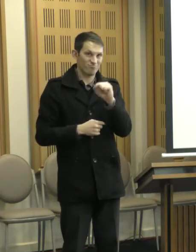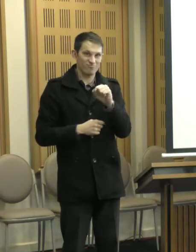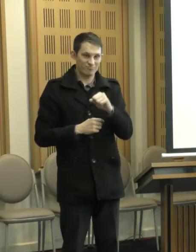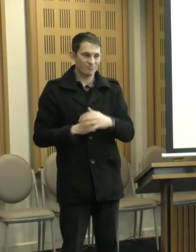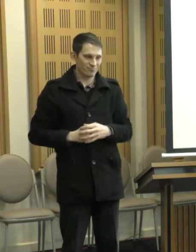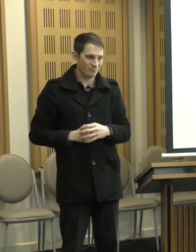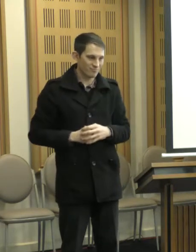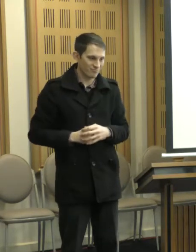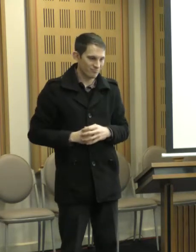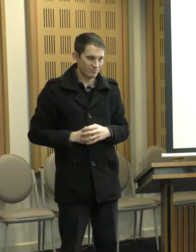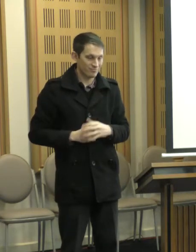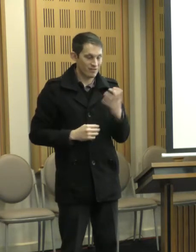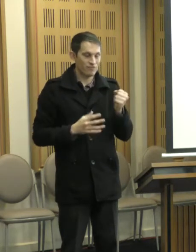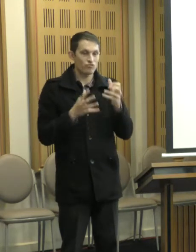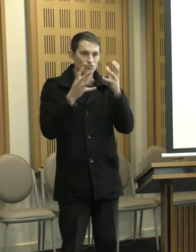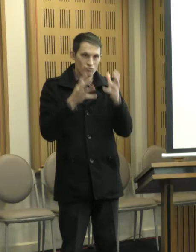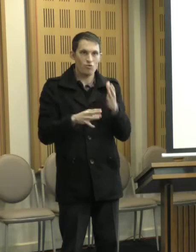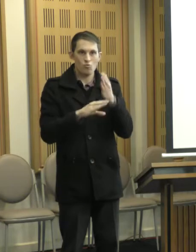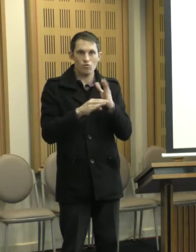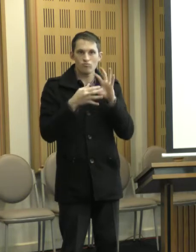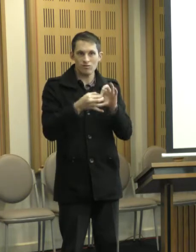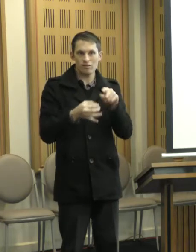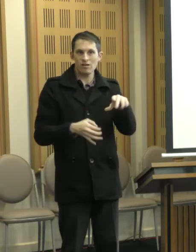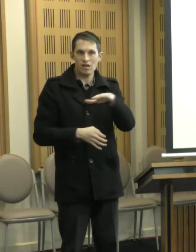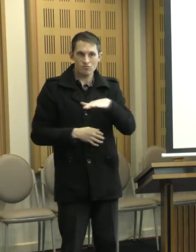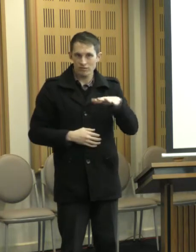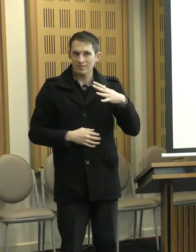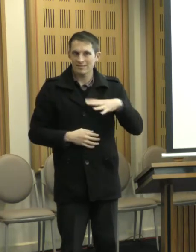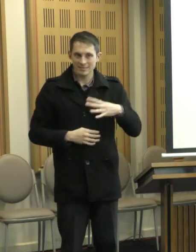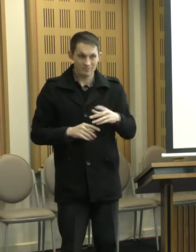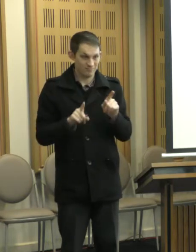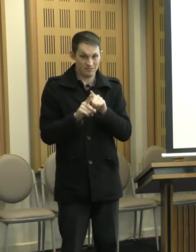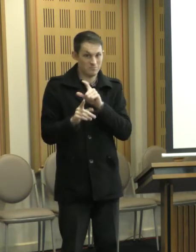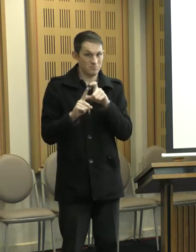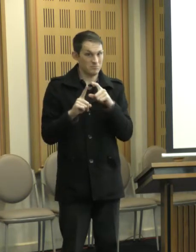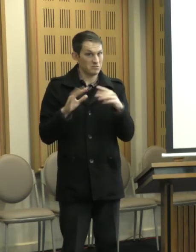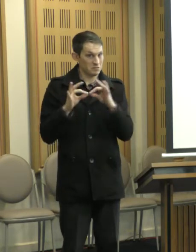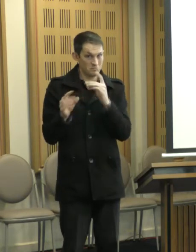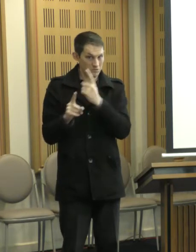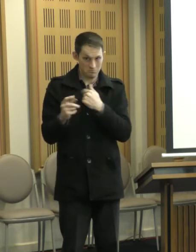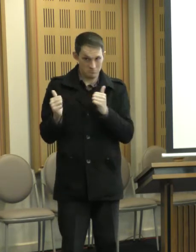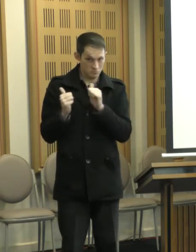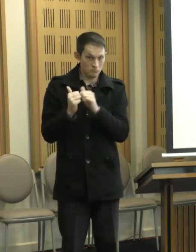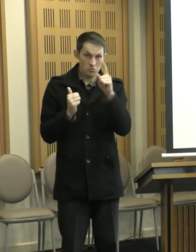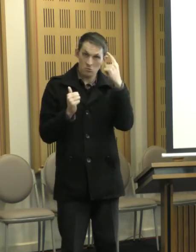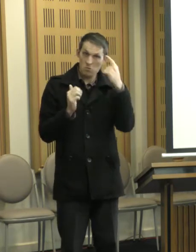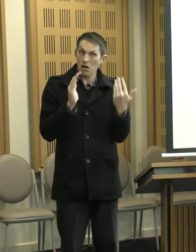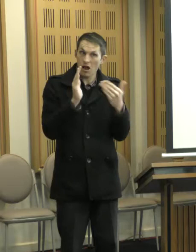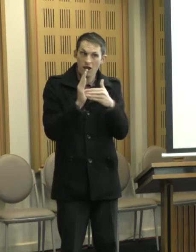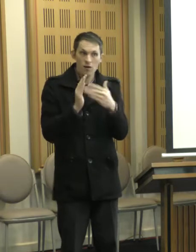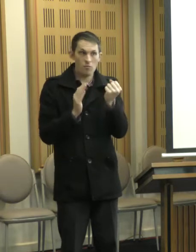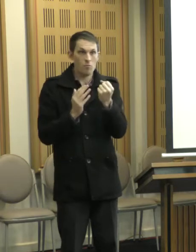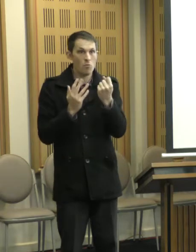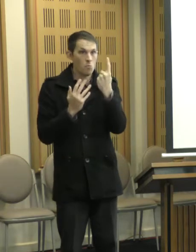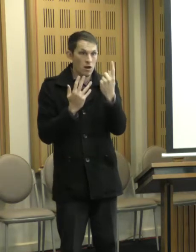yeah, so much work to be done in this area, and I think um, all what Deb said, but I would add that another confounding